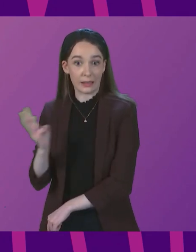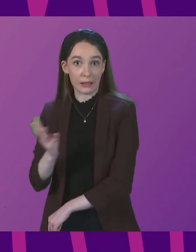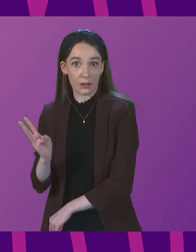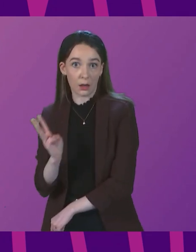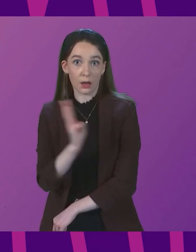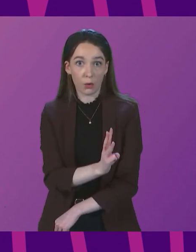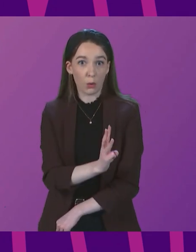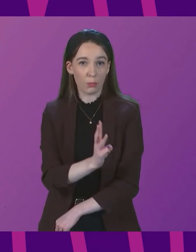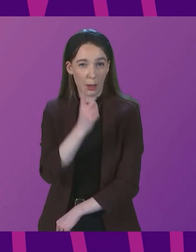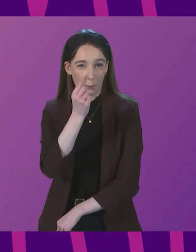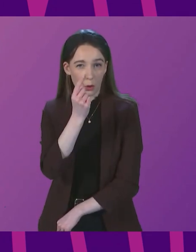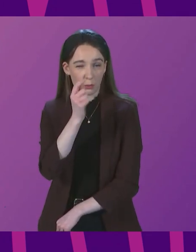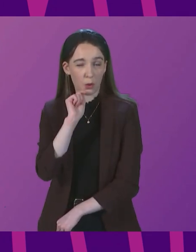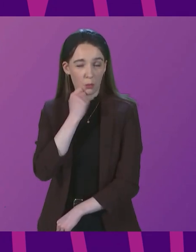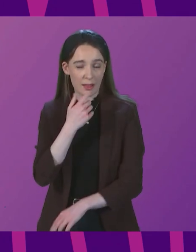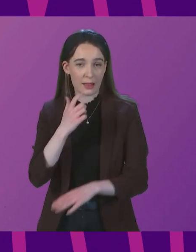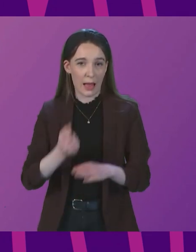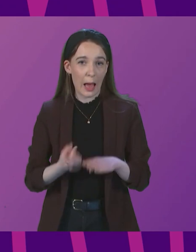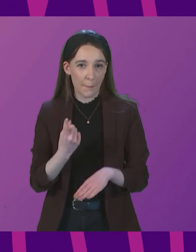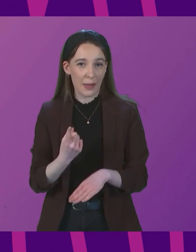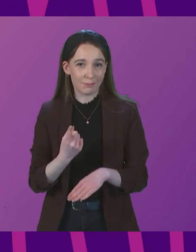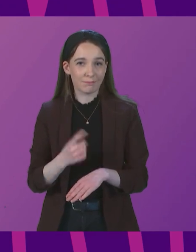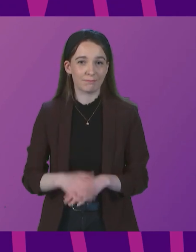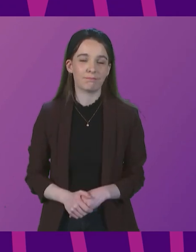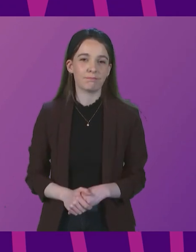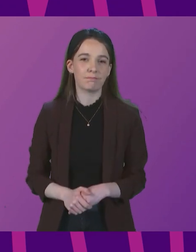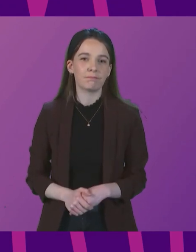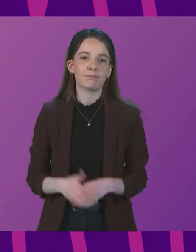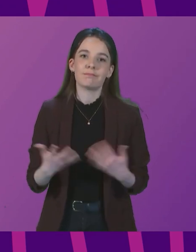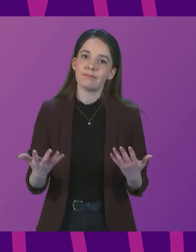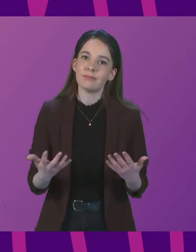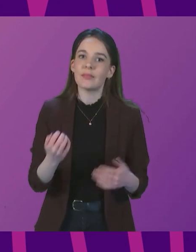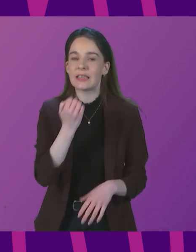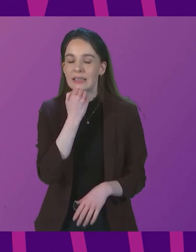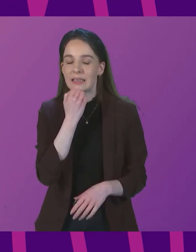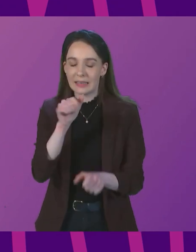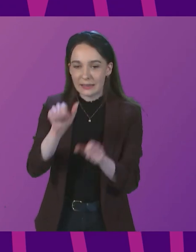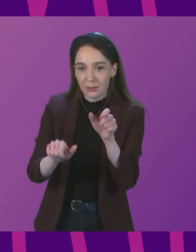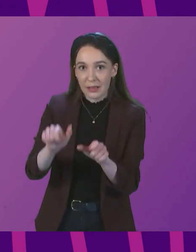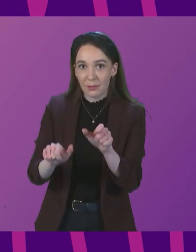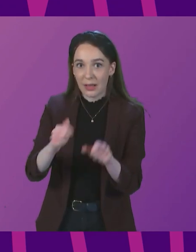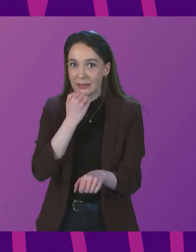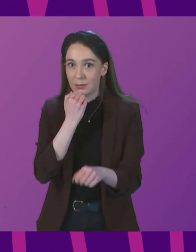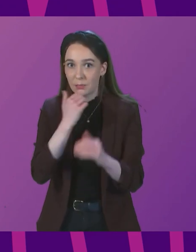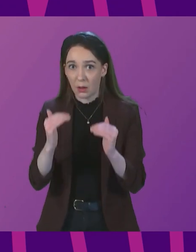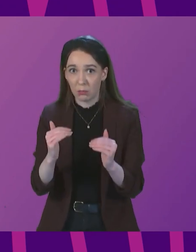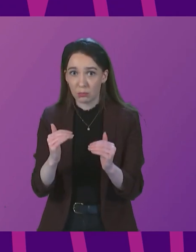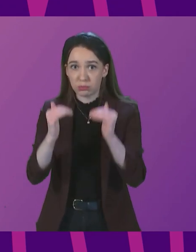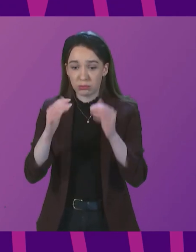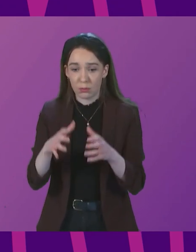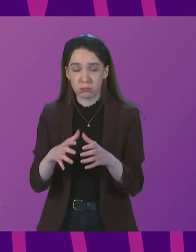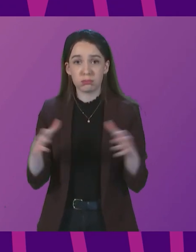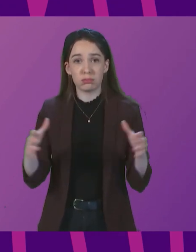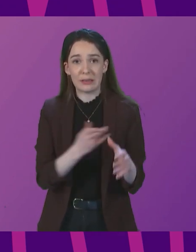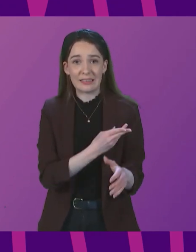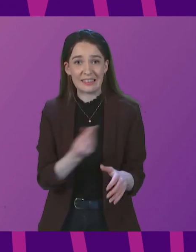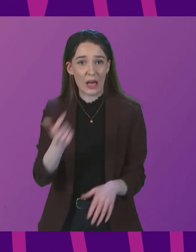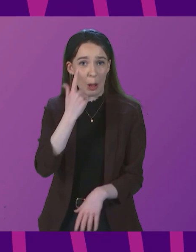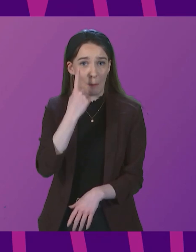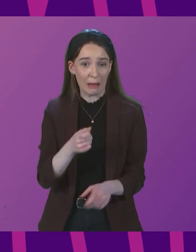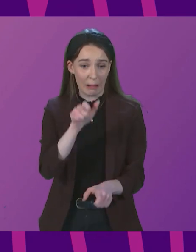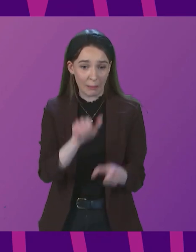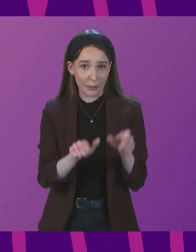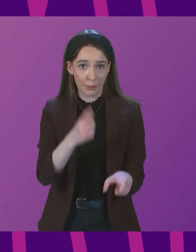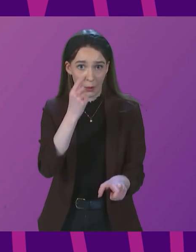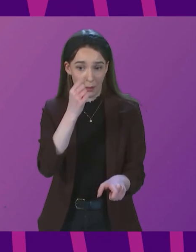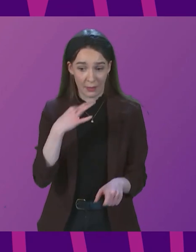possible. Obviously, with case rates being as high as they've been recently, some young people who are invited for a